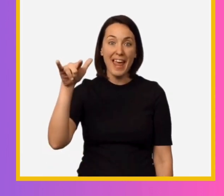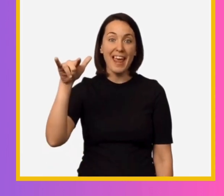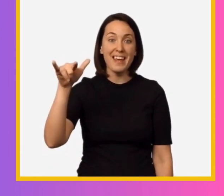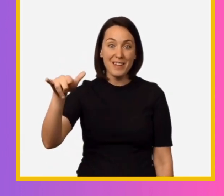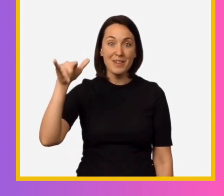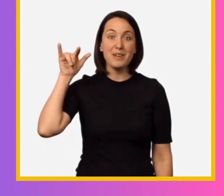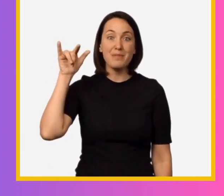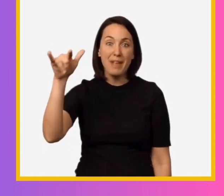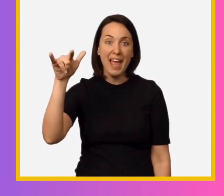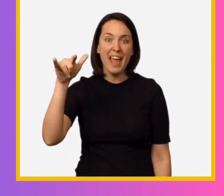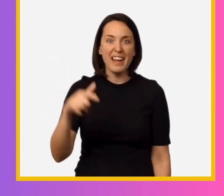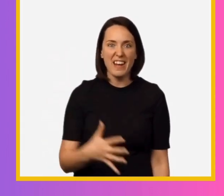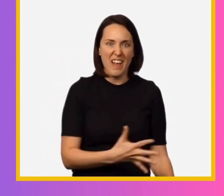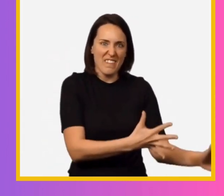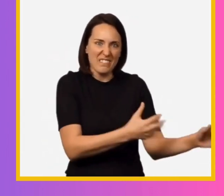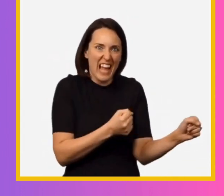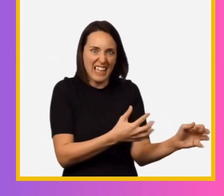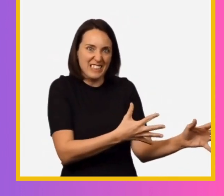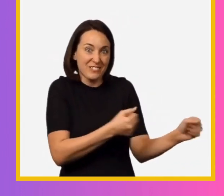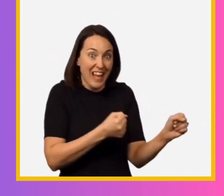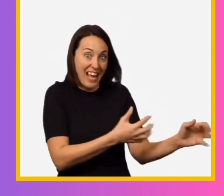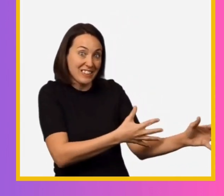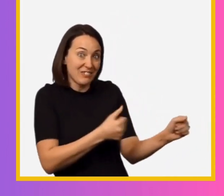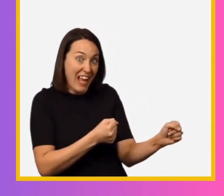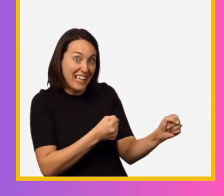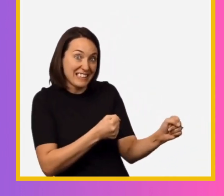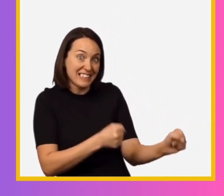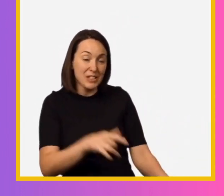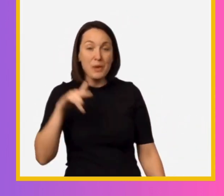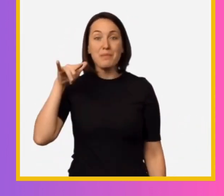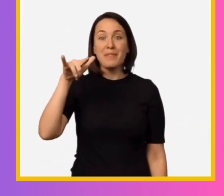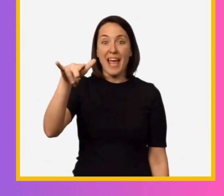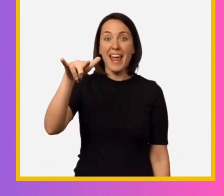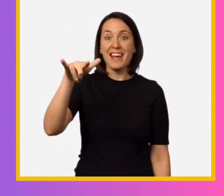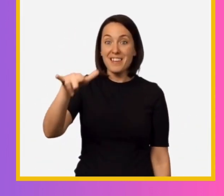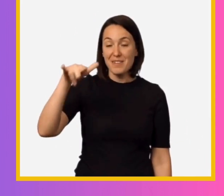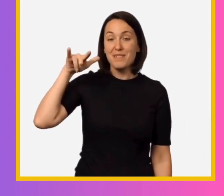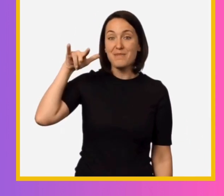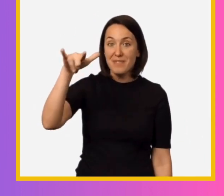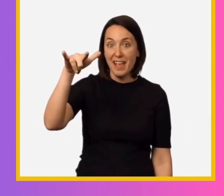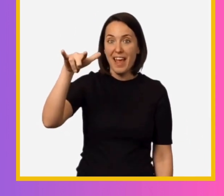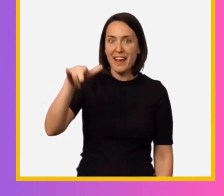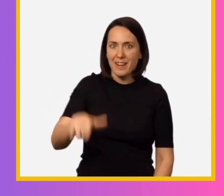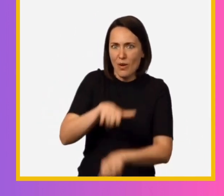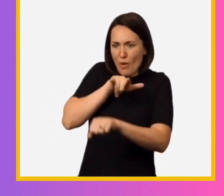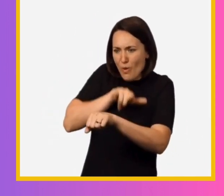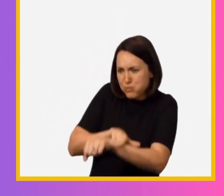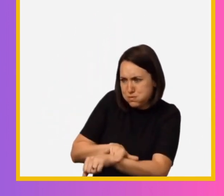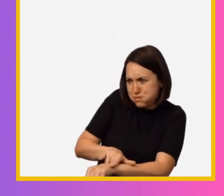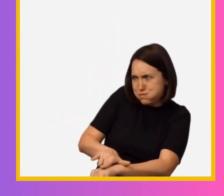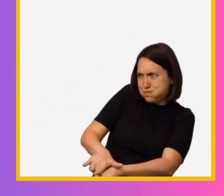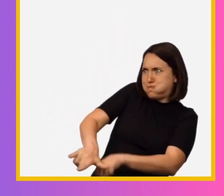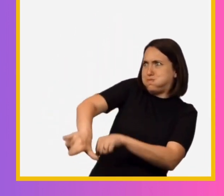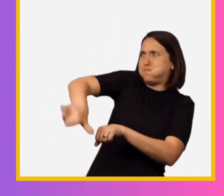Airplane, airplane, fast, fast, fast. Airplane, airplane, take